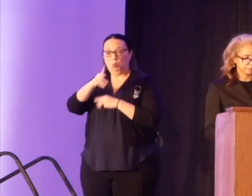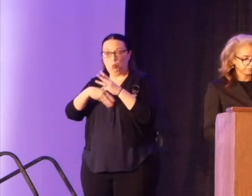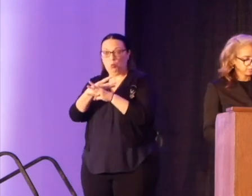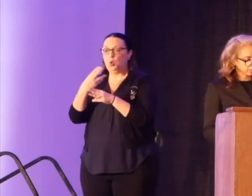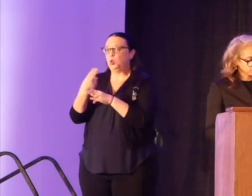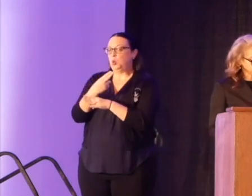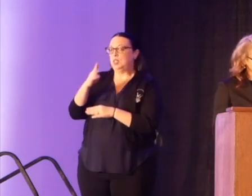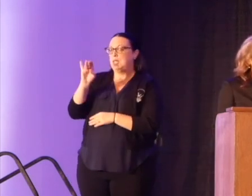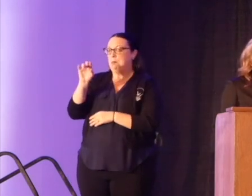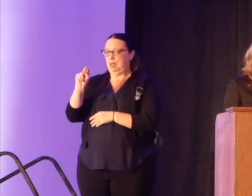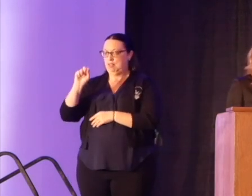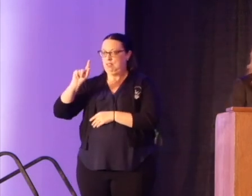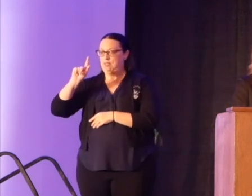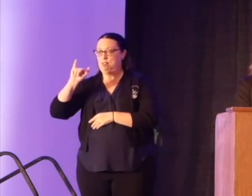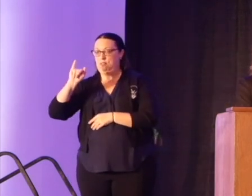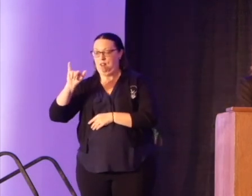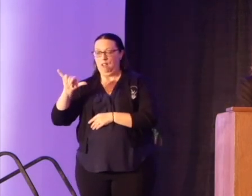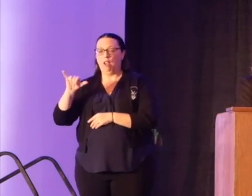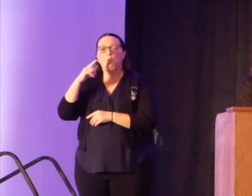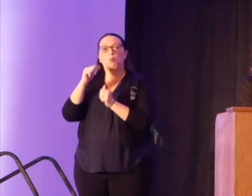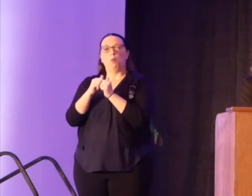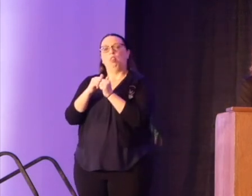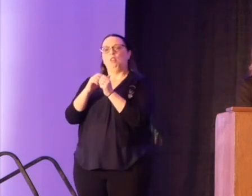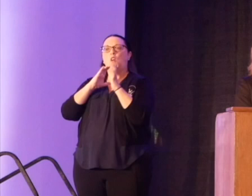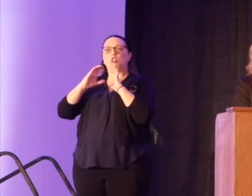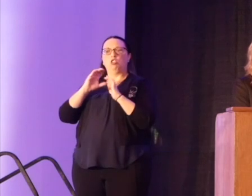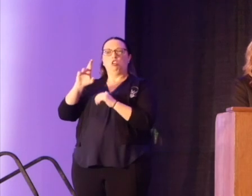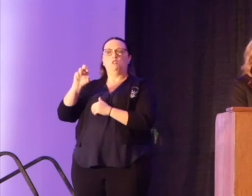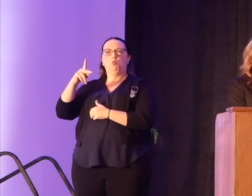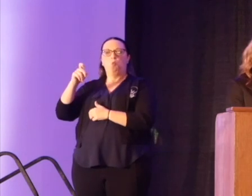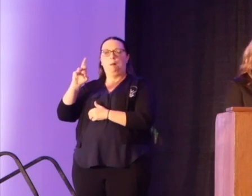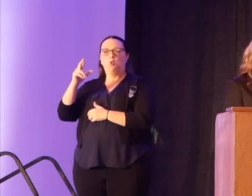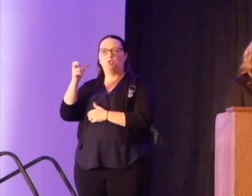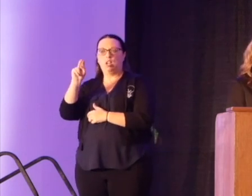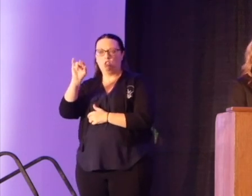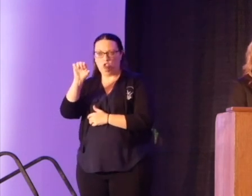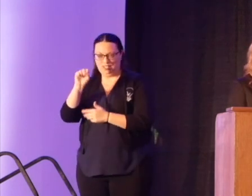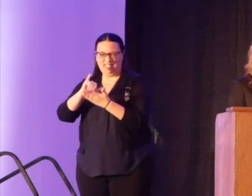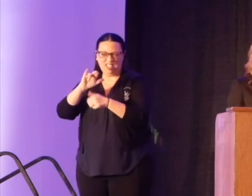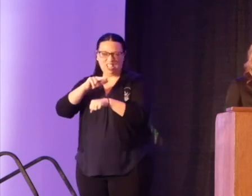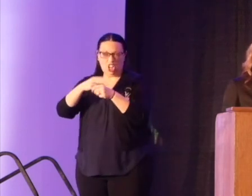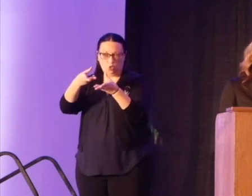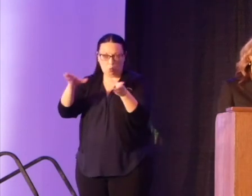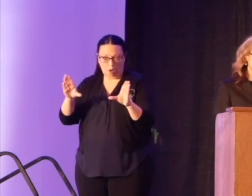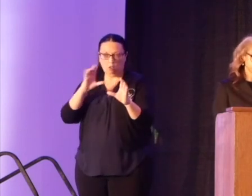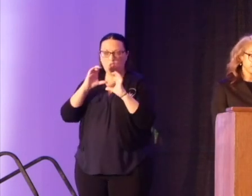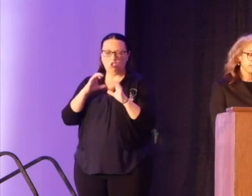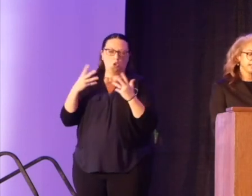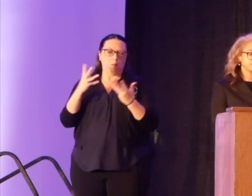-Stuy within the conversation of reparations, which is now a national conversation, it might look something like this.